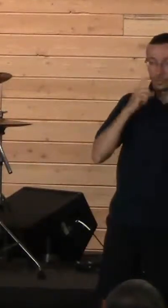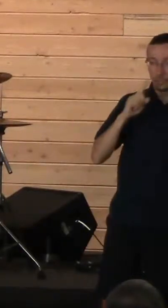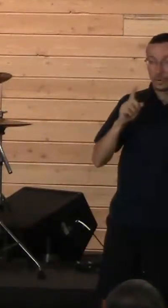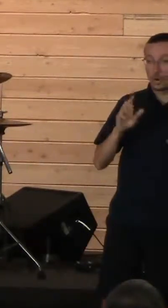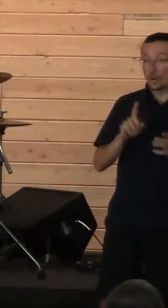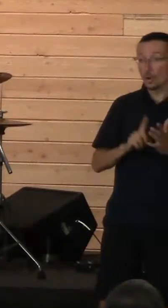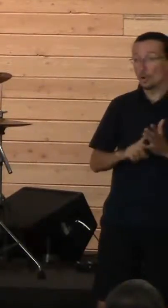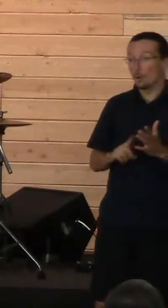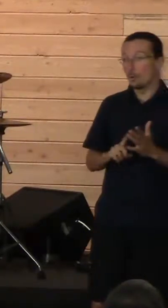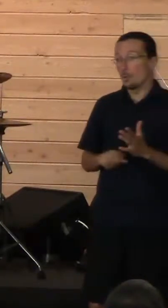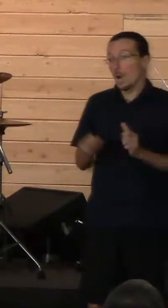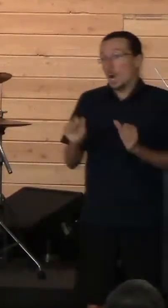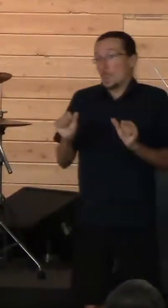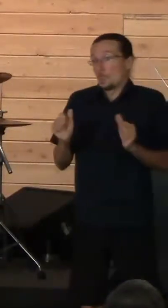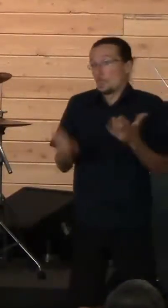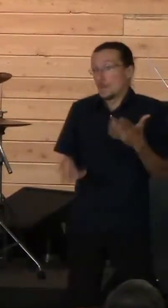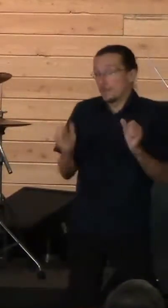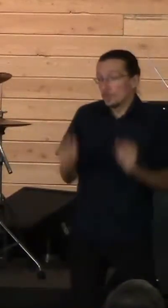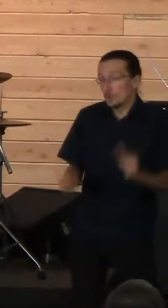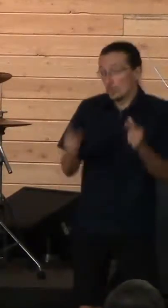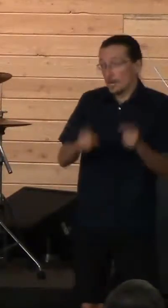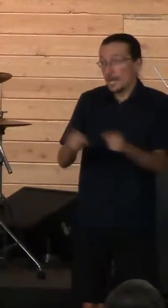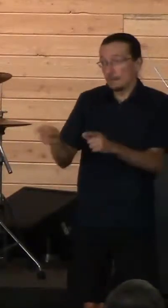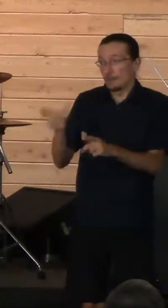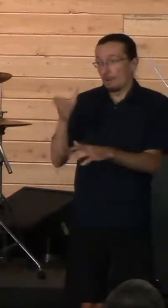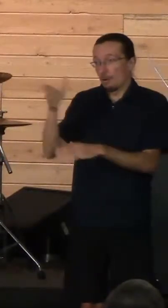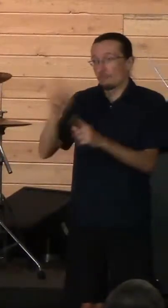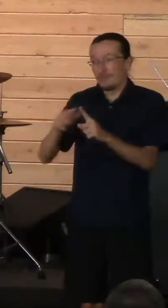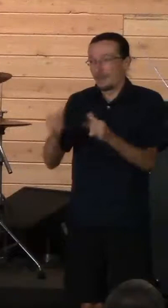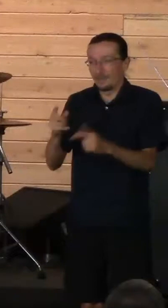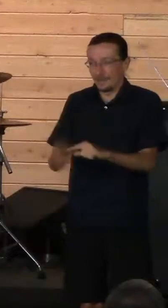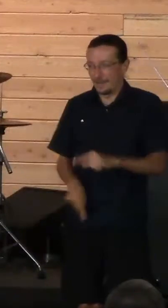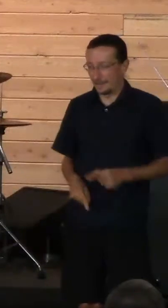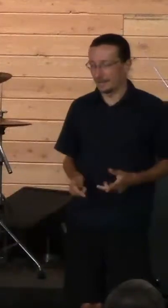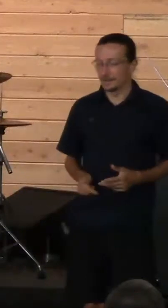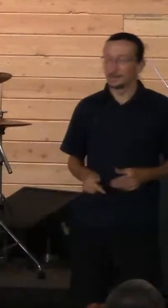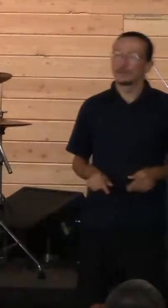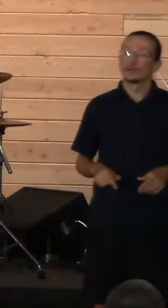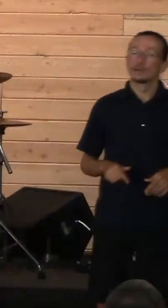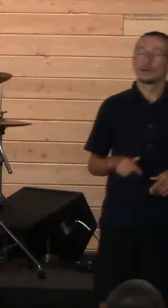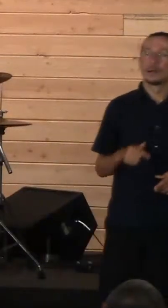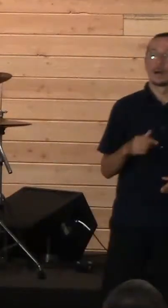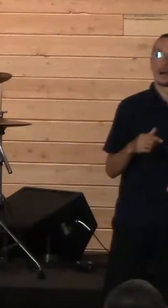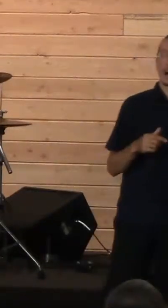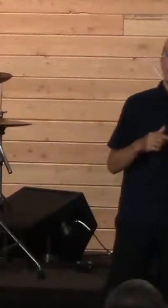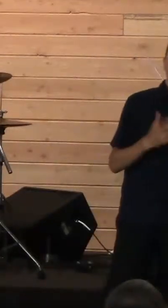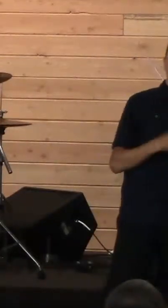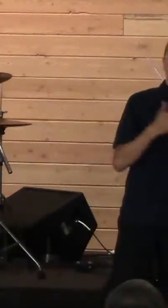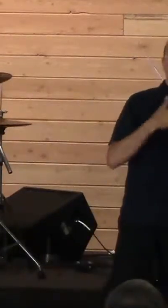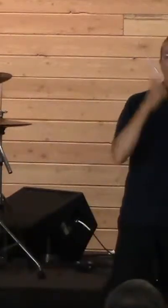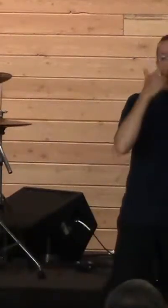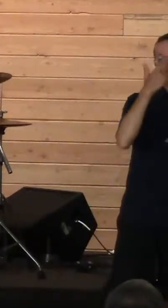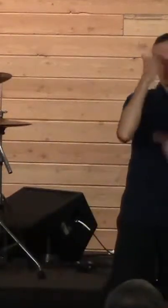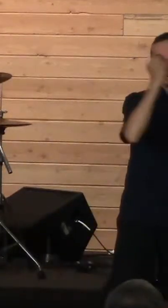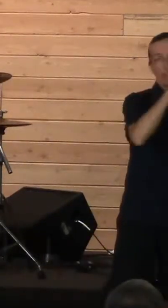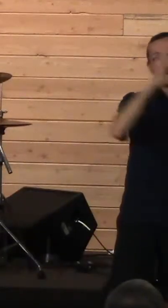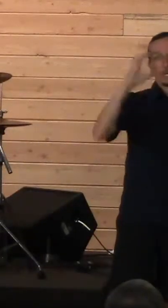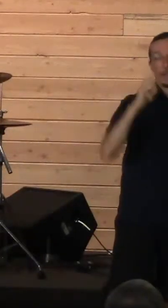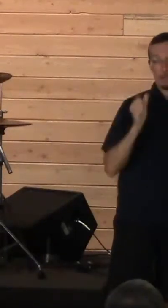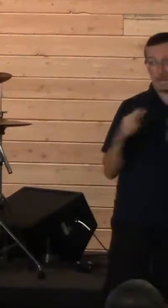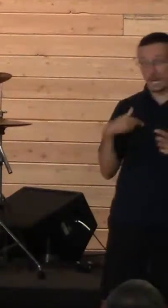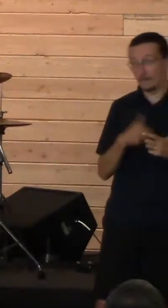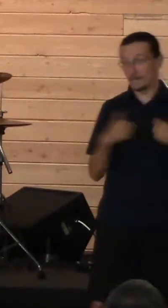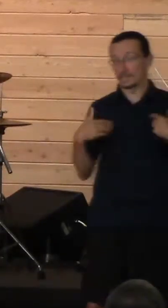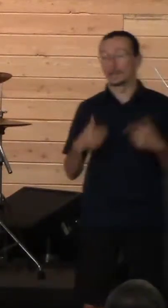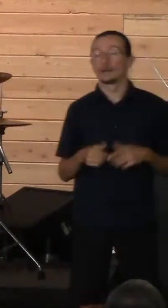He mourns that ideal vision. And I imagine that he probably had this dream that many of us have had that eventually, even though